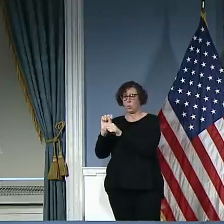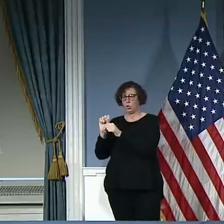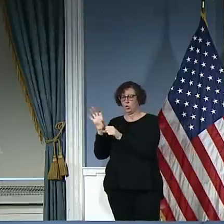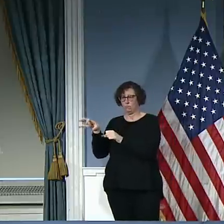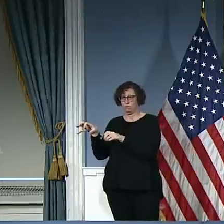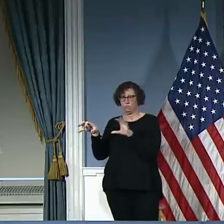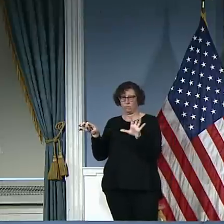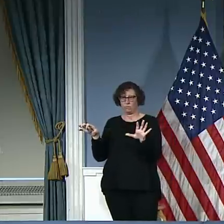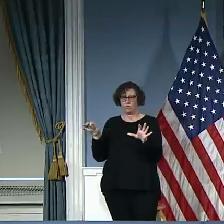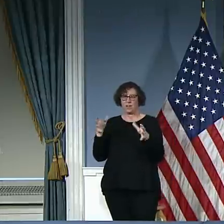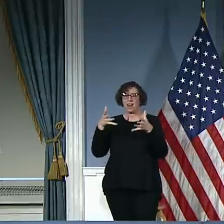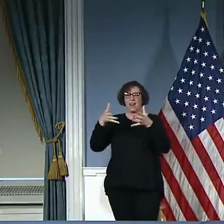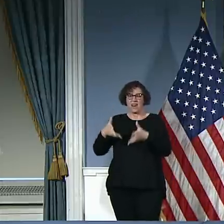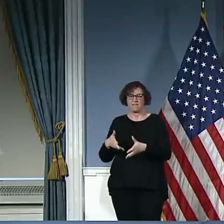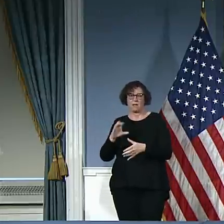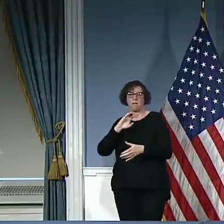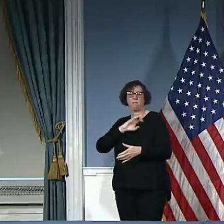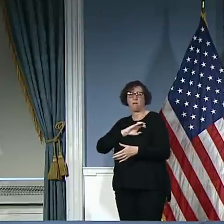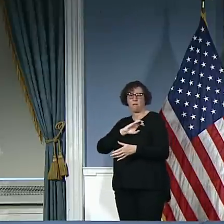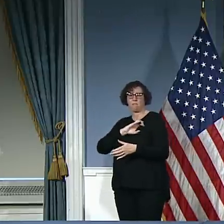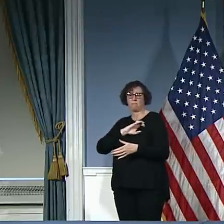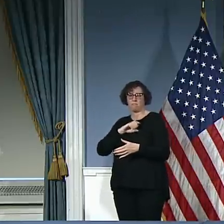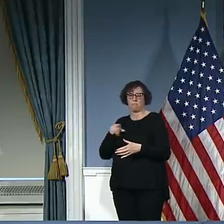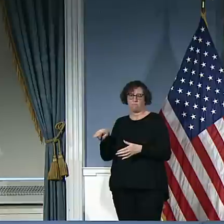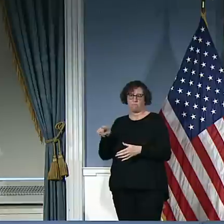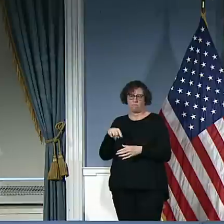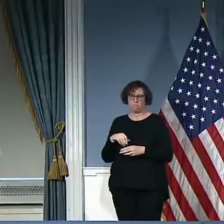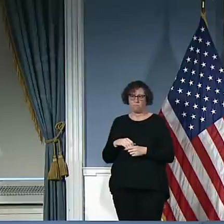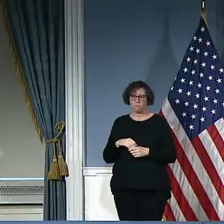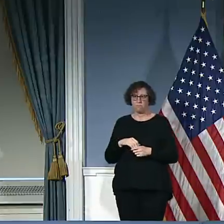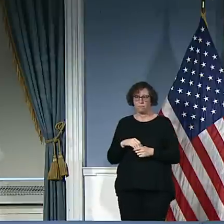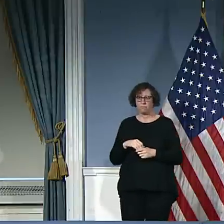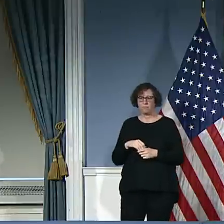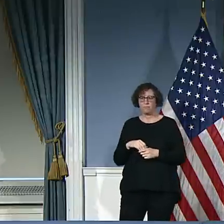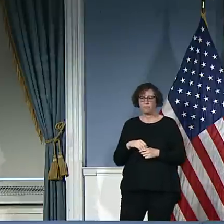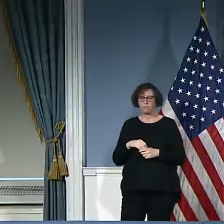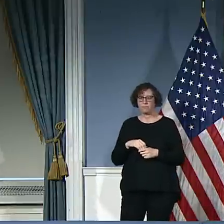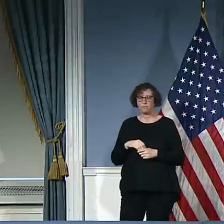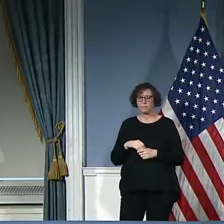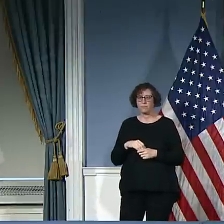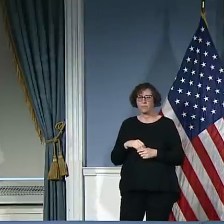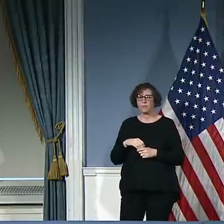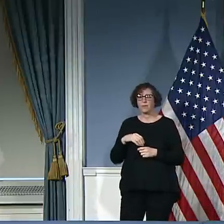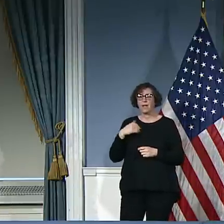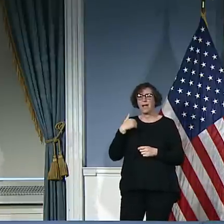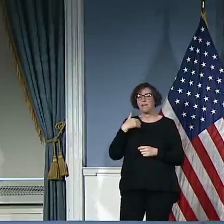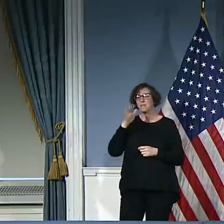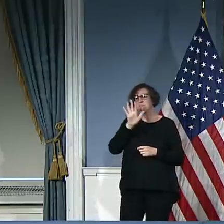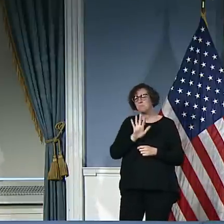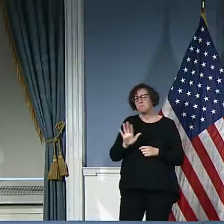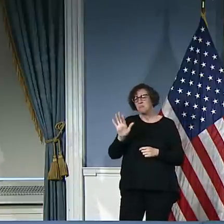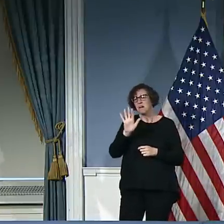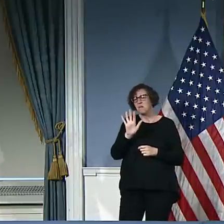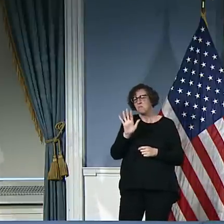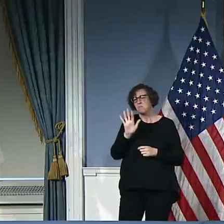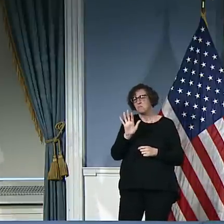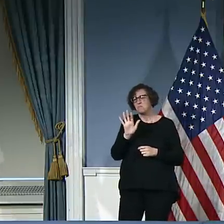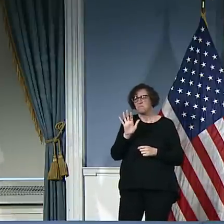We have a little over 27 to 2,800 members